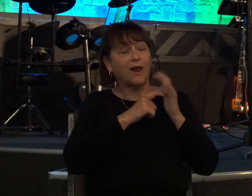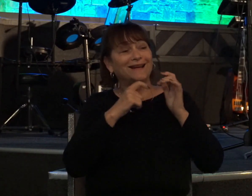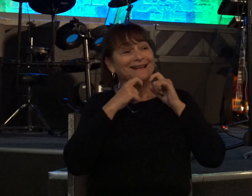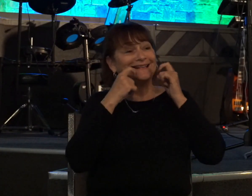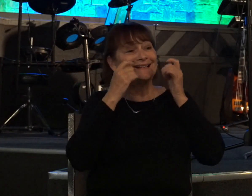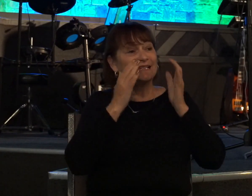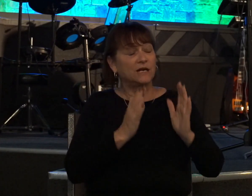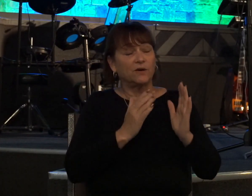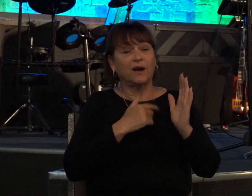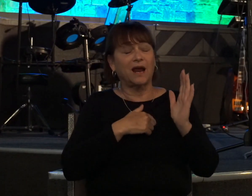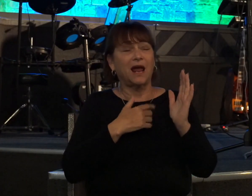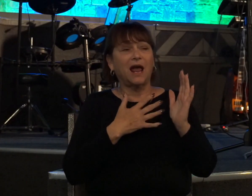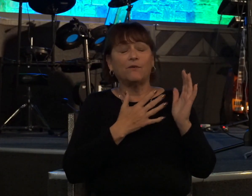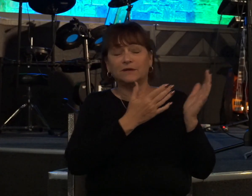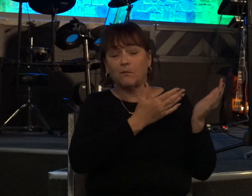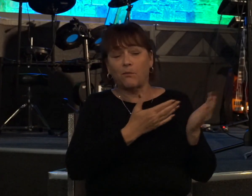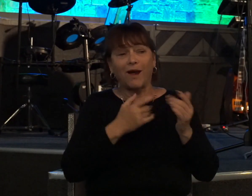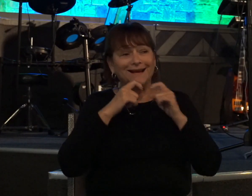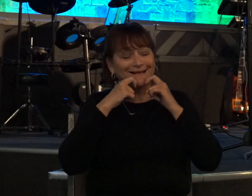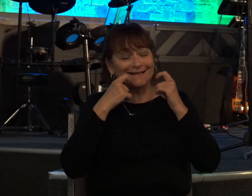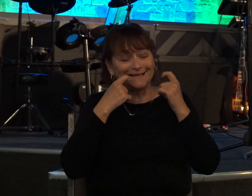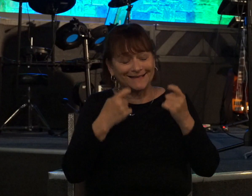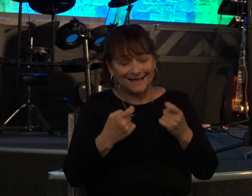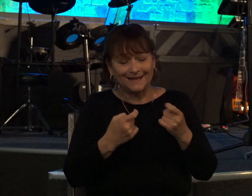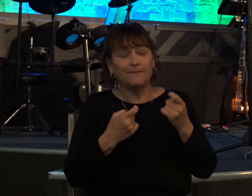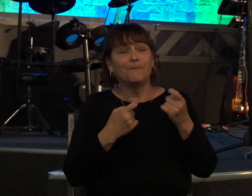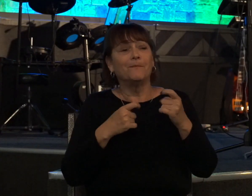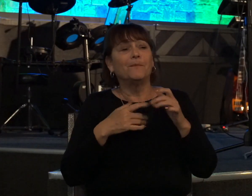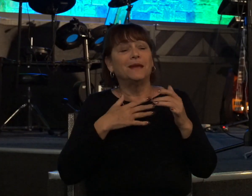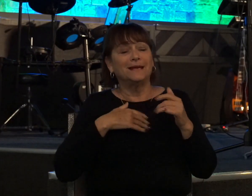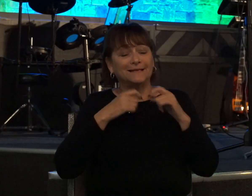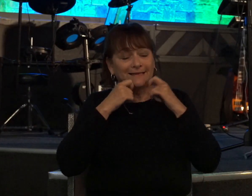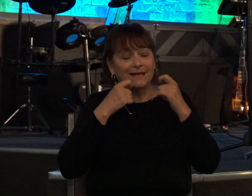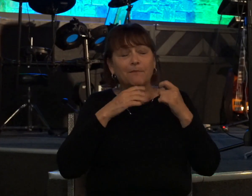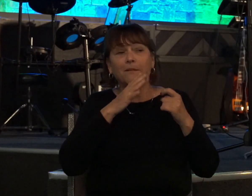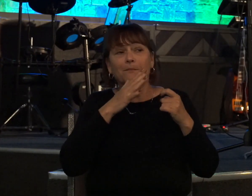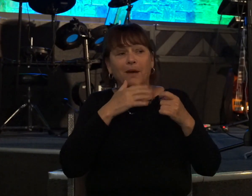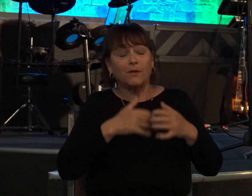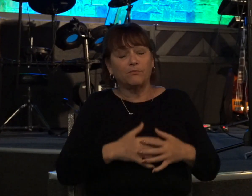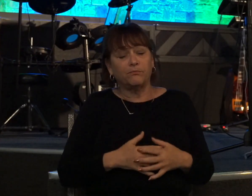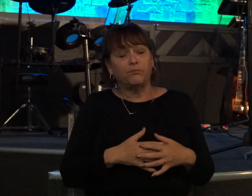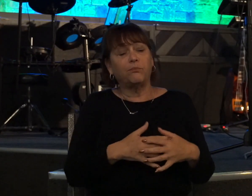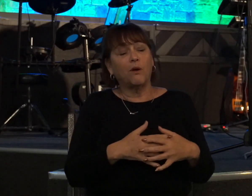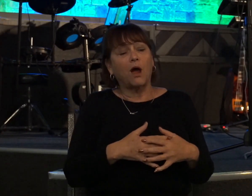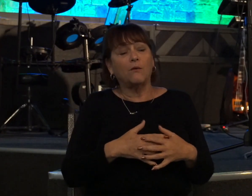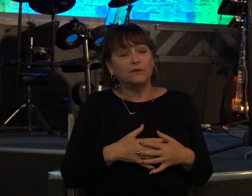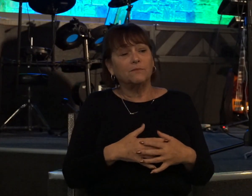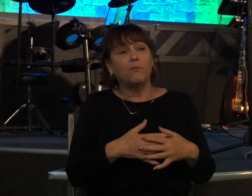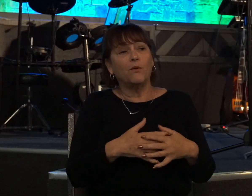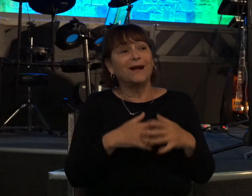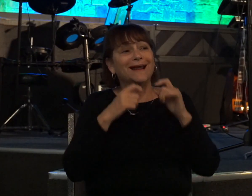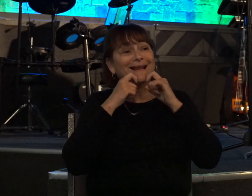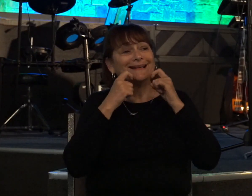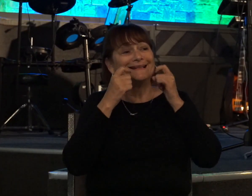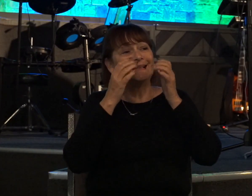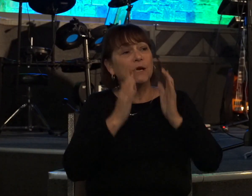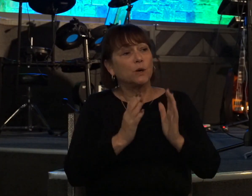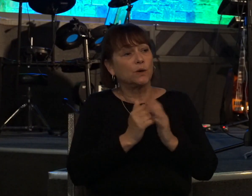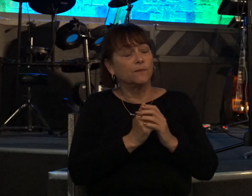I was brought forth in iniquity in sin my mother conceived me in other words I was born a sinner purge me with